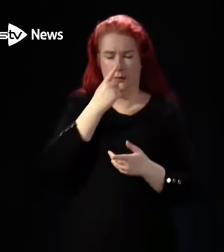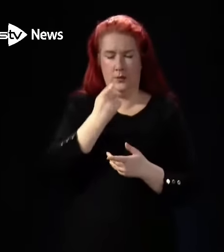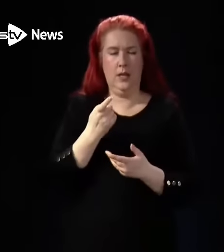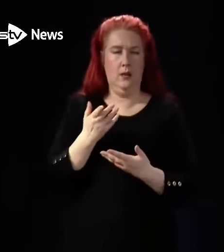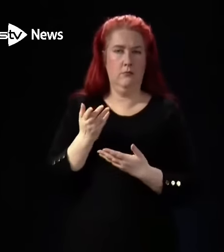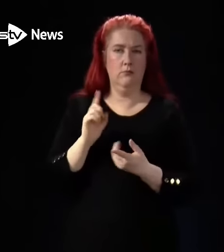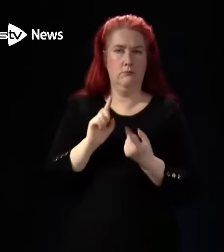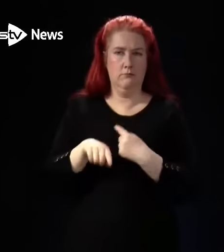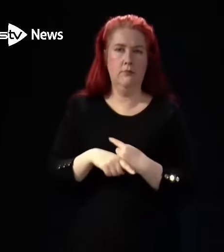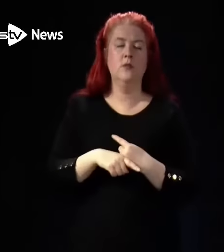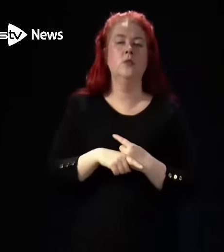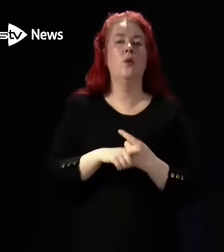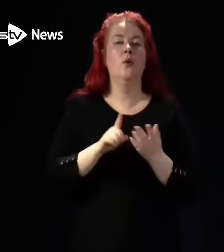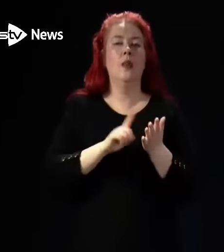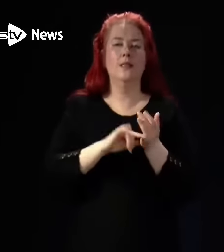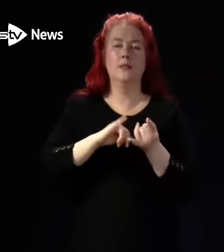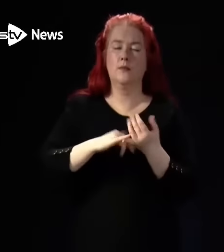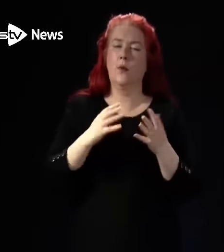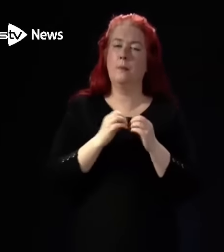that. Lisa Summers from the BBC.